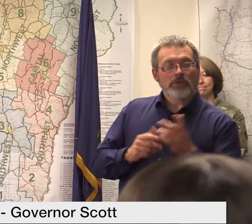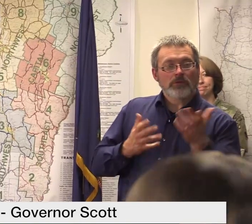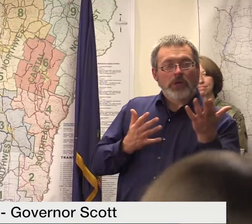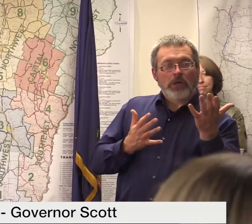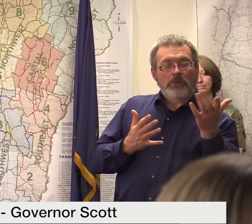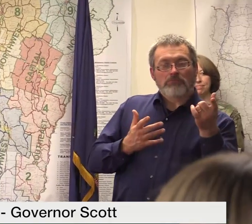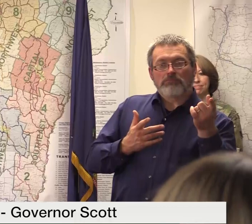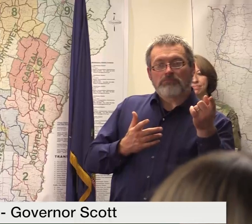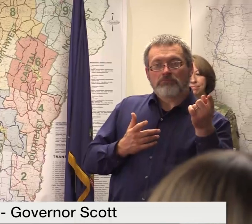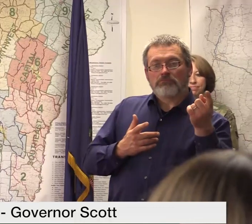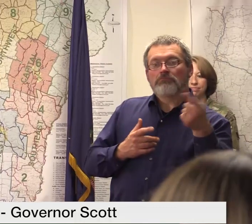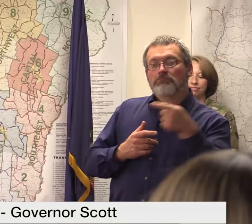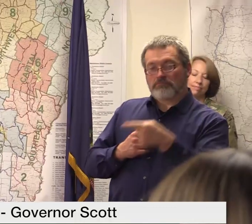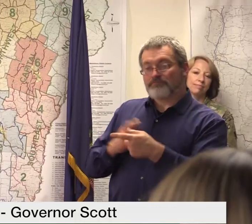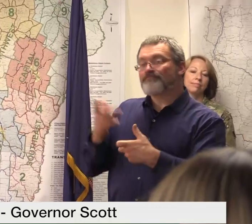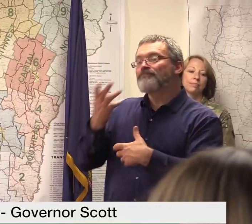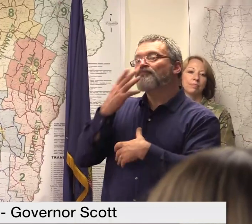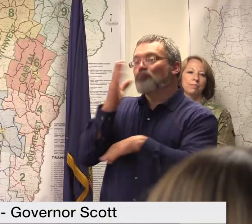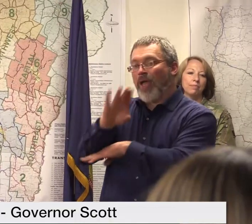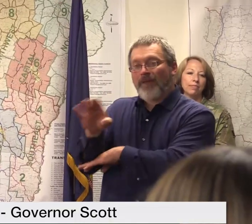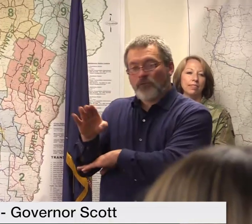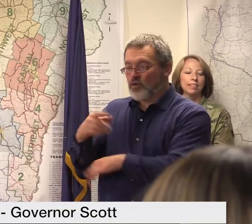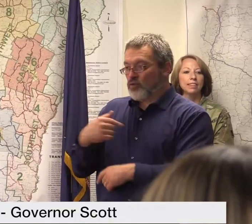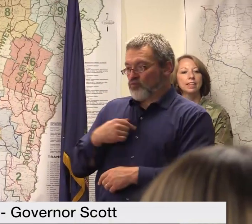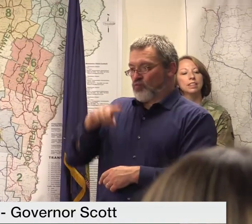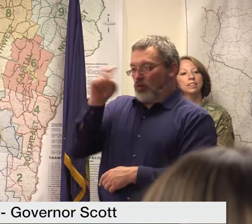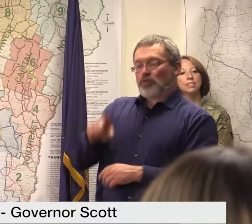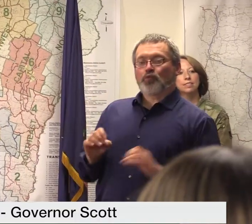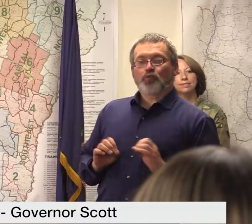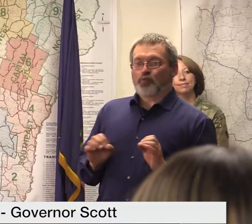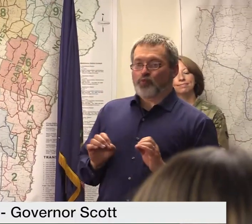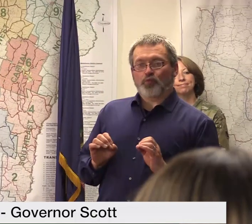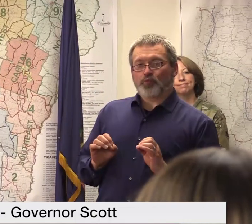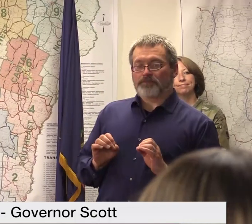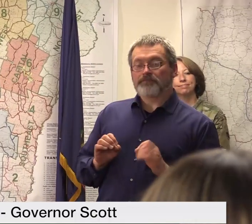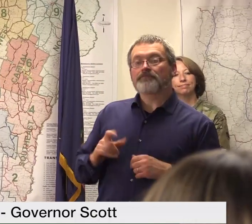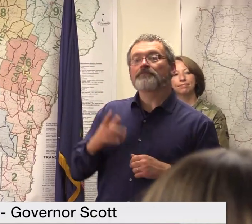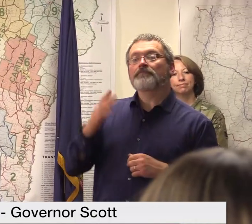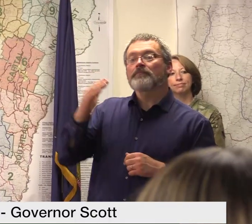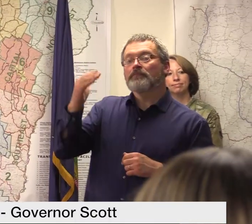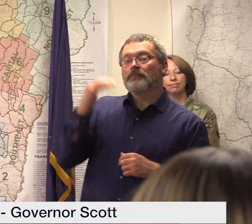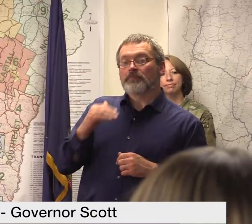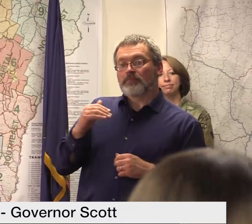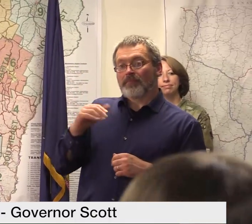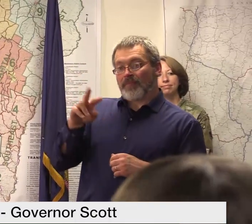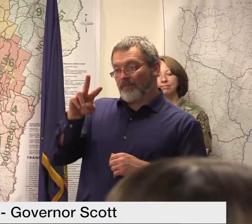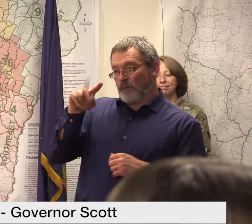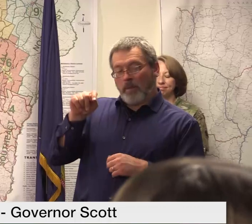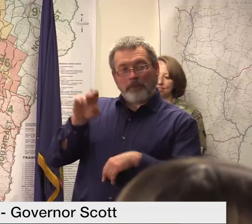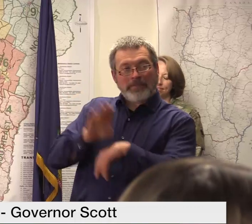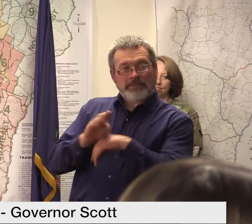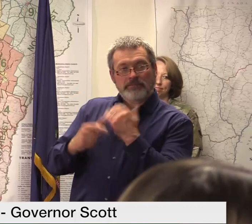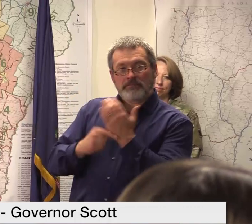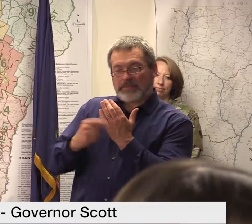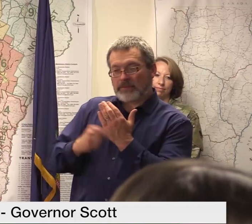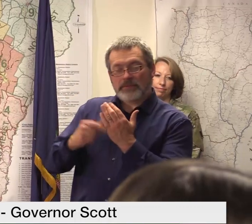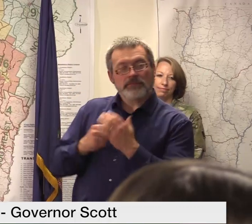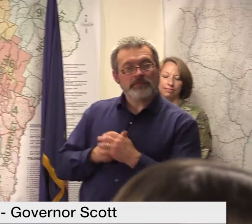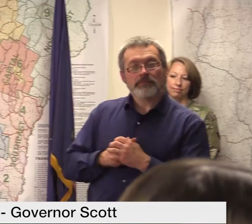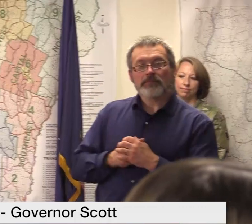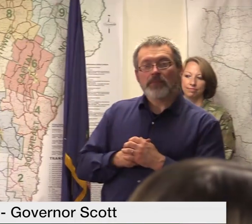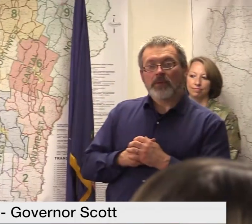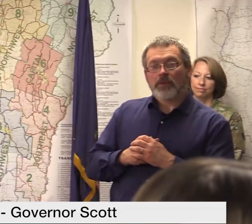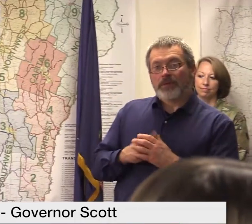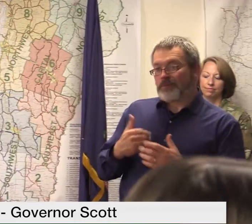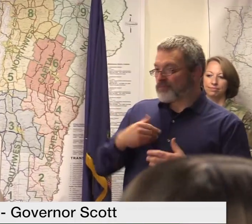yes good afternoon i have no questions thank you and tim mcquisden vermont business magazine uh nothing